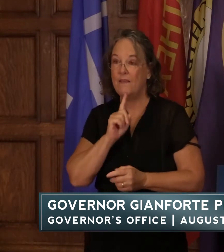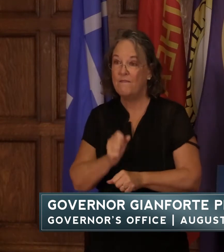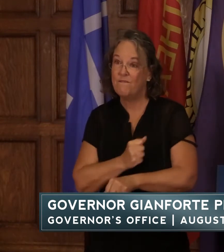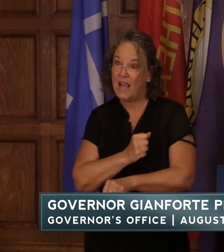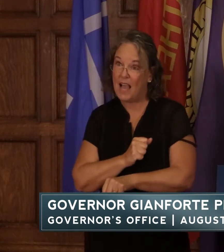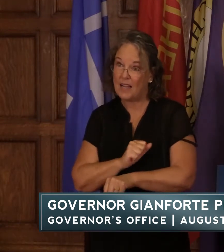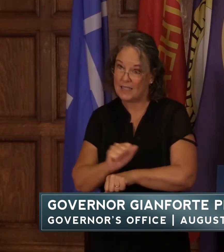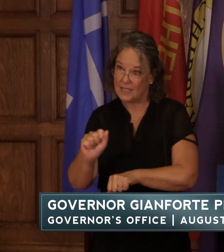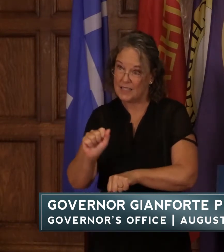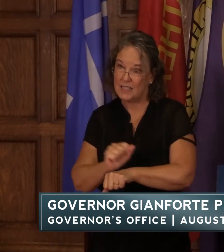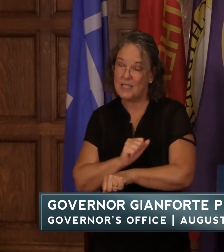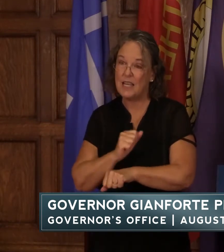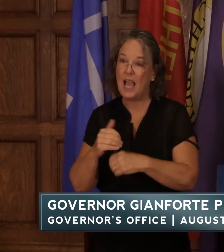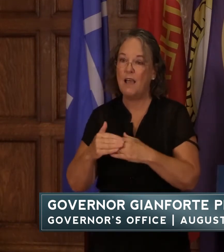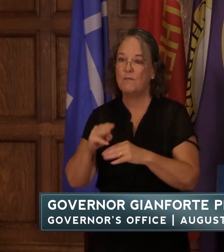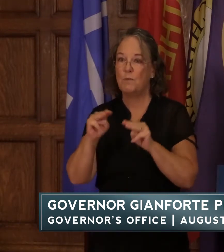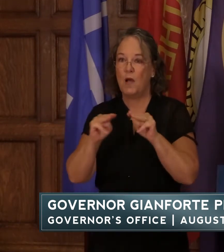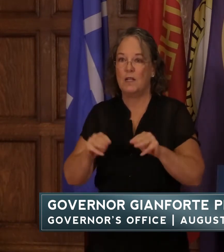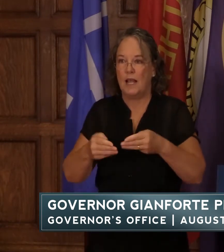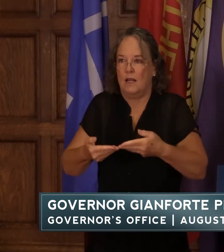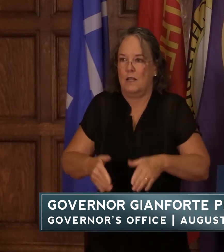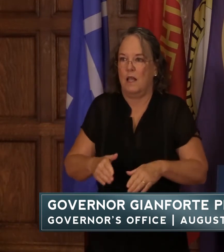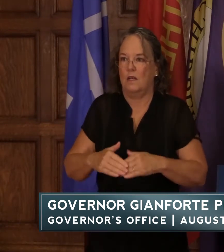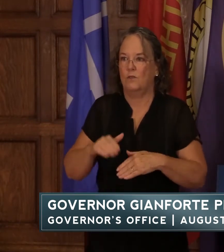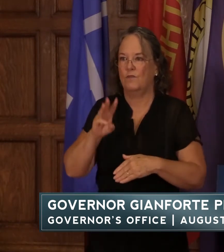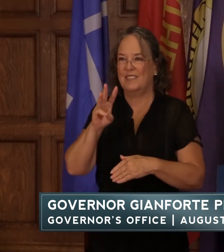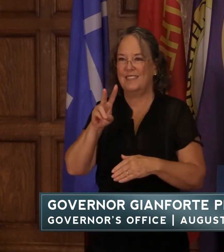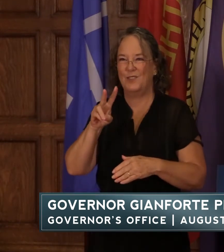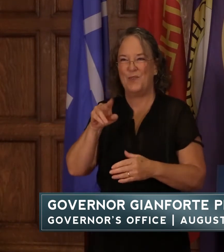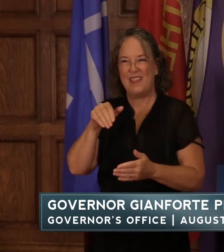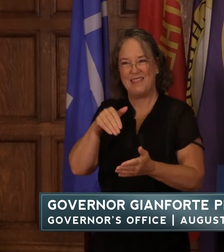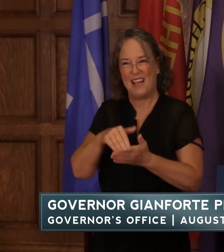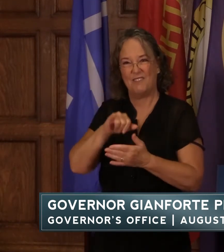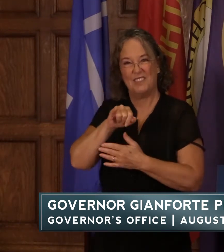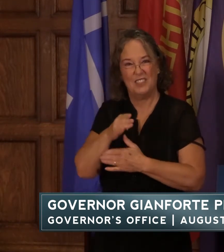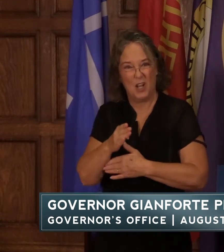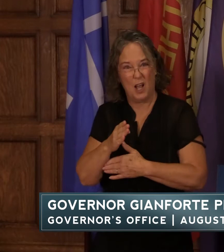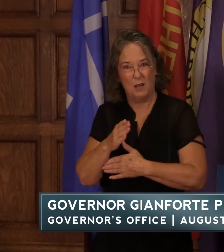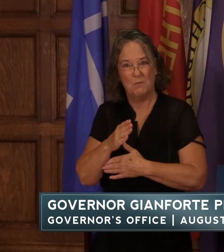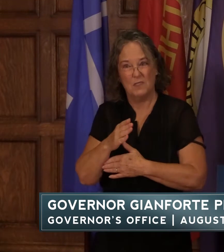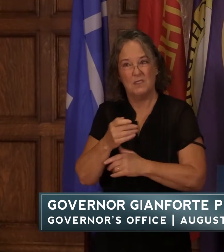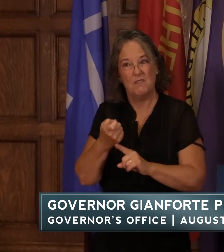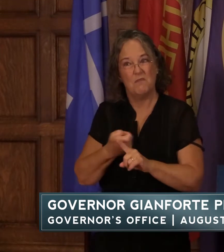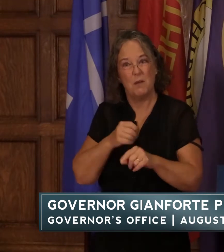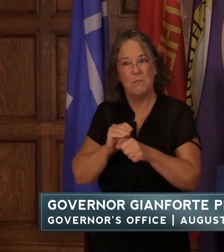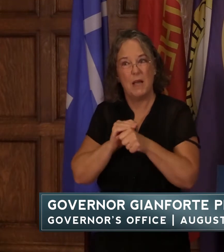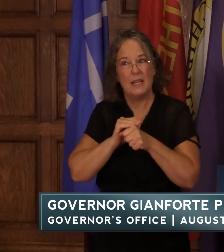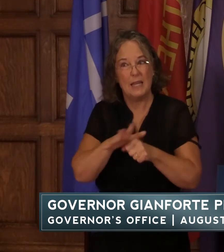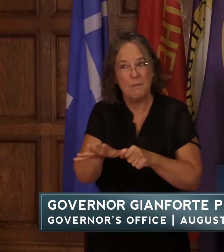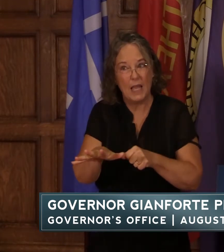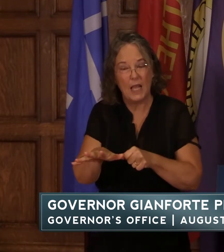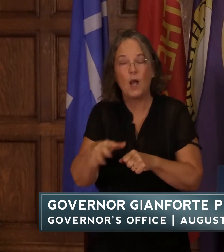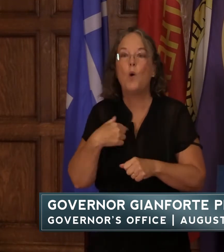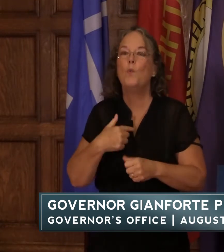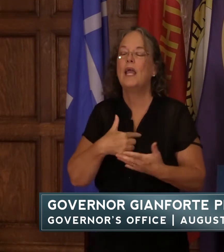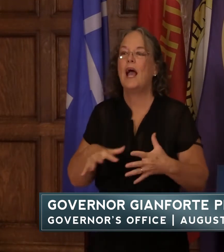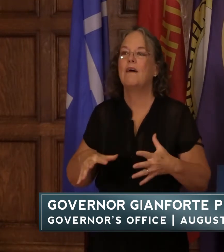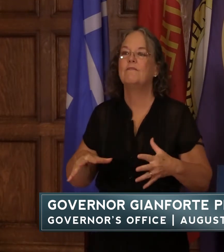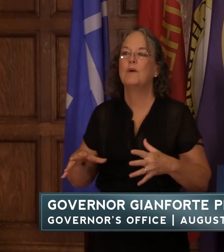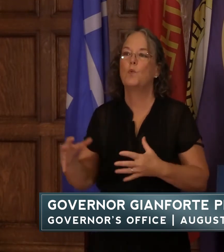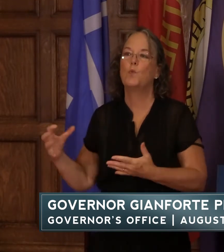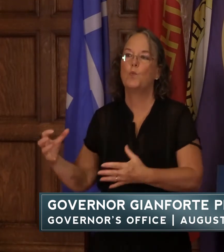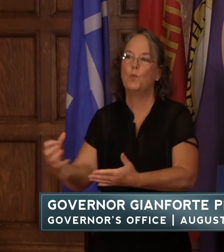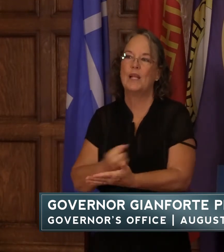after montana lost more than 62 000 jobs because of the pandemic we have recovered 59